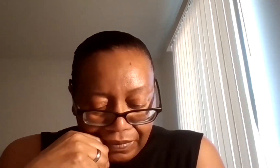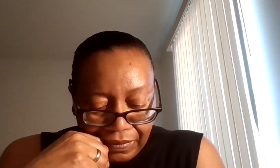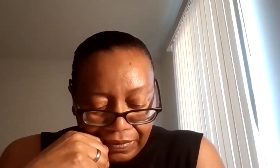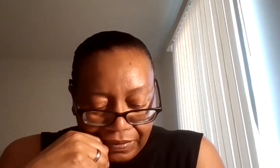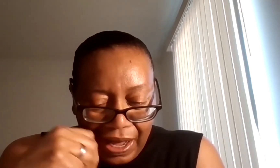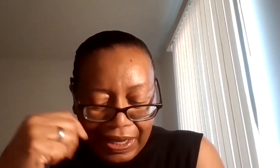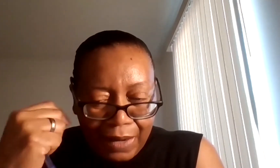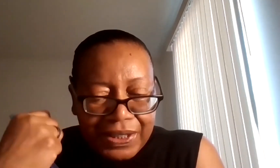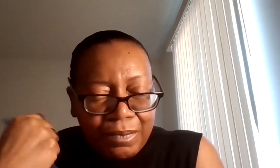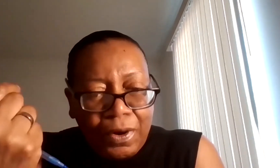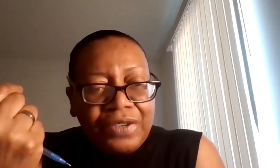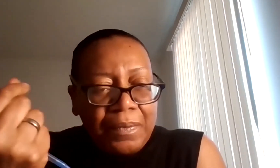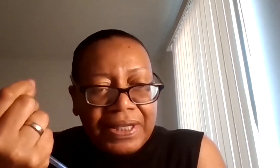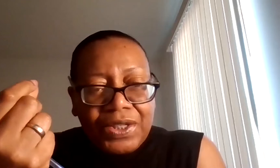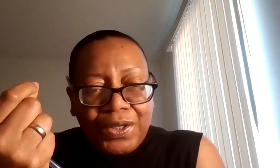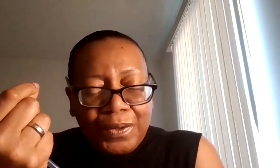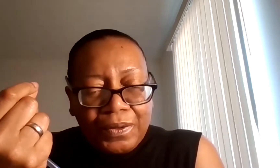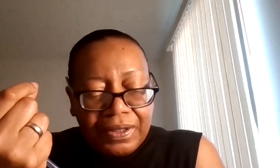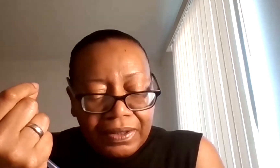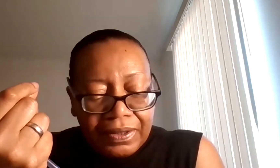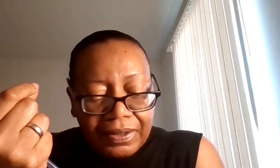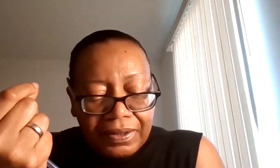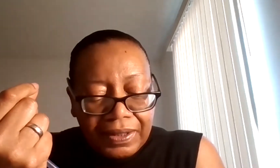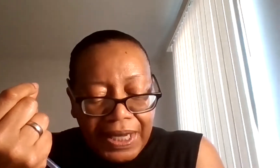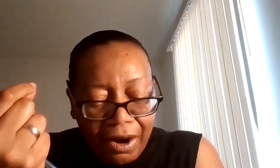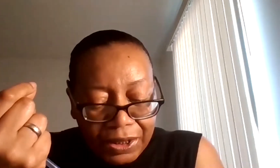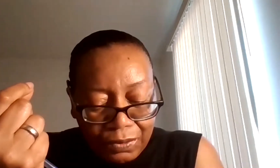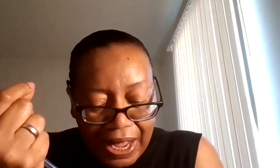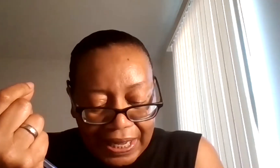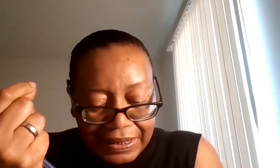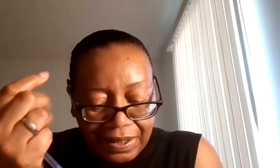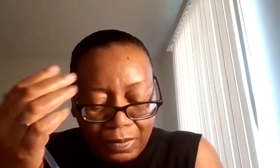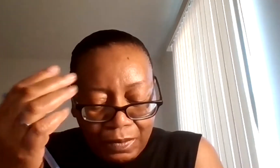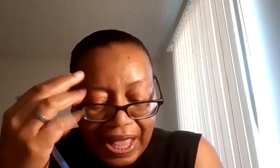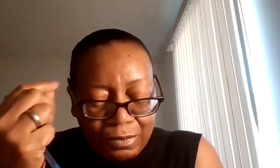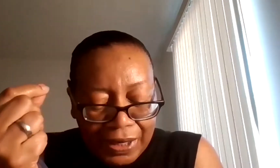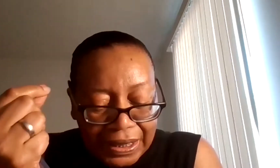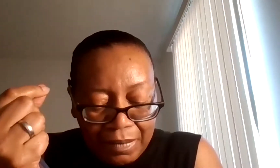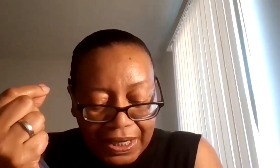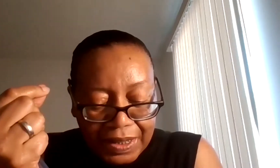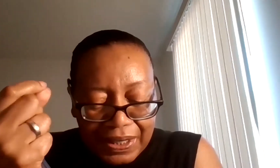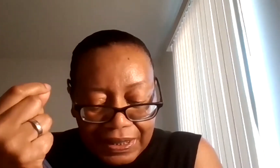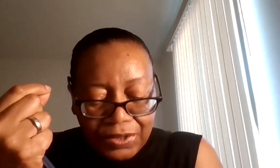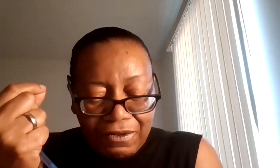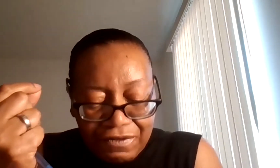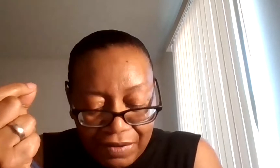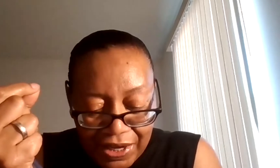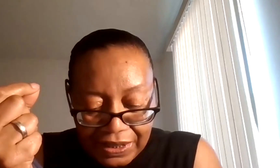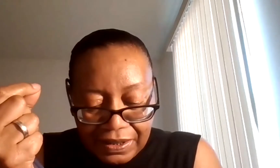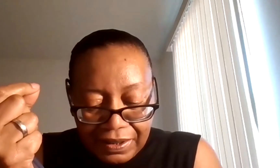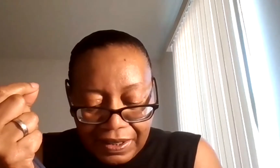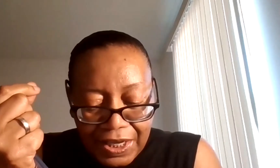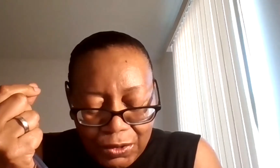And it was important for me to characterize what that really means because these are